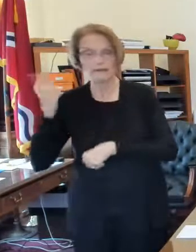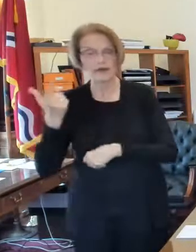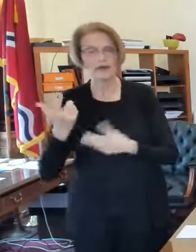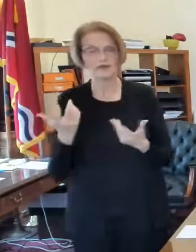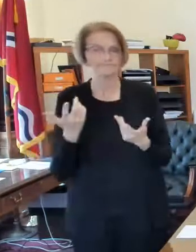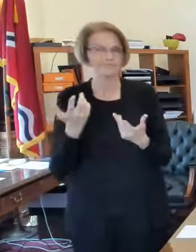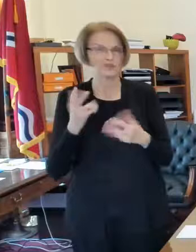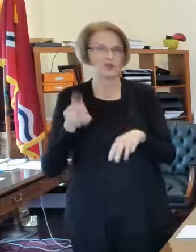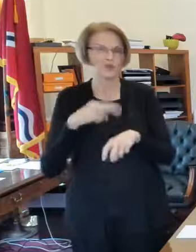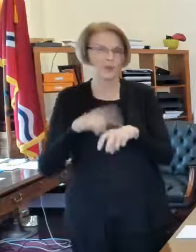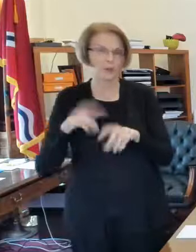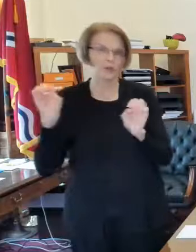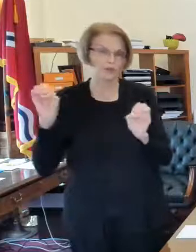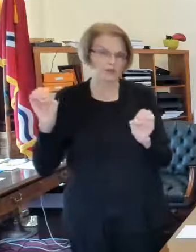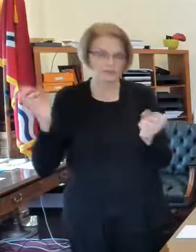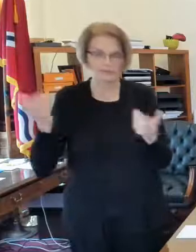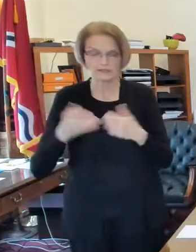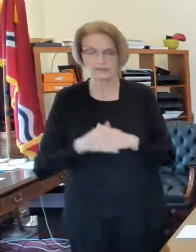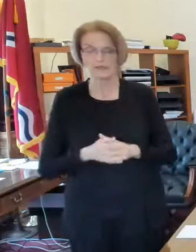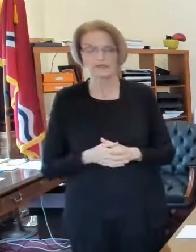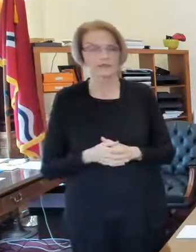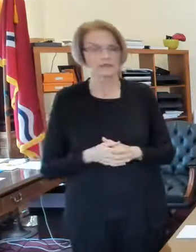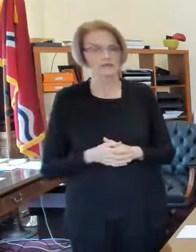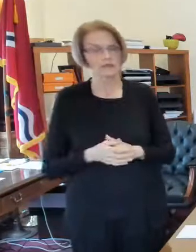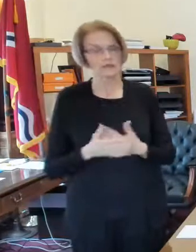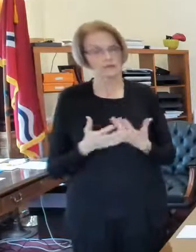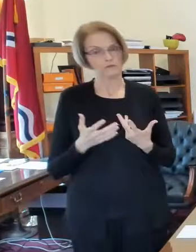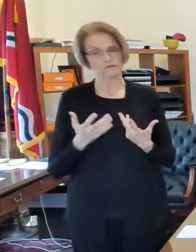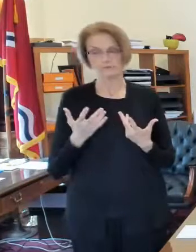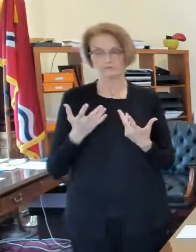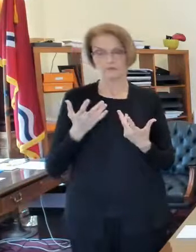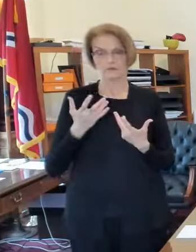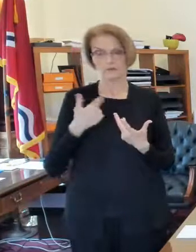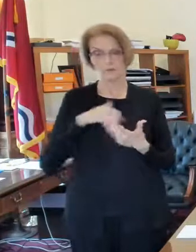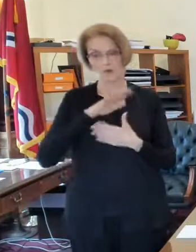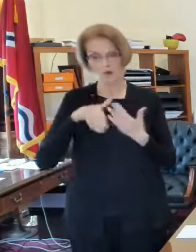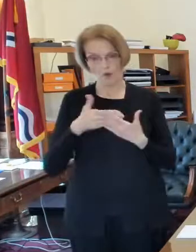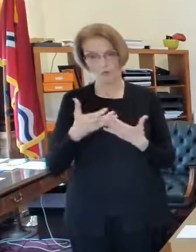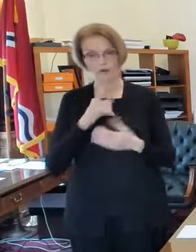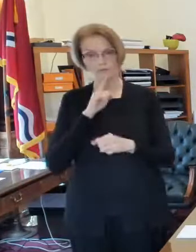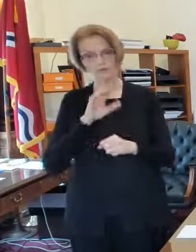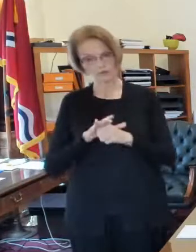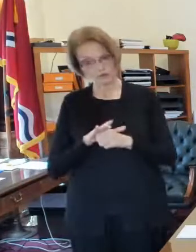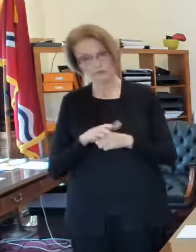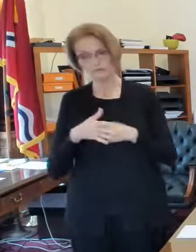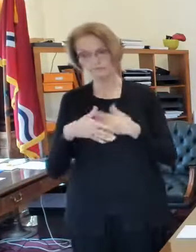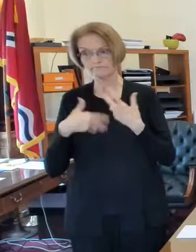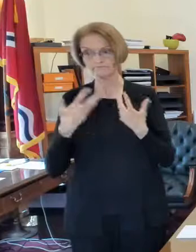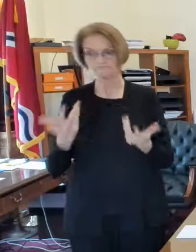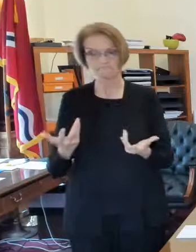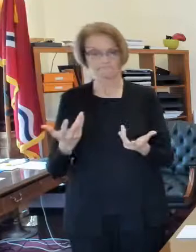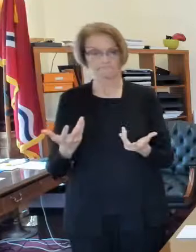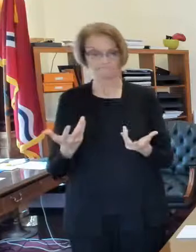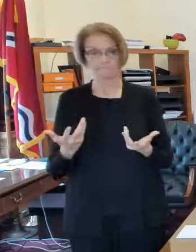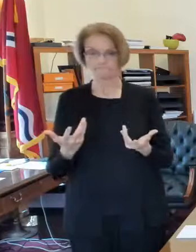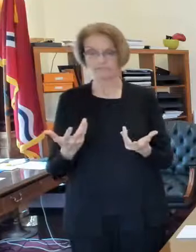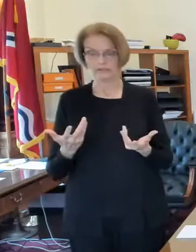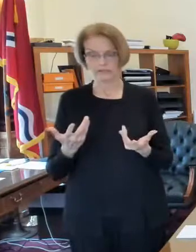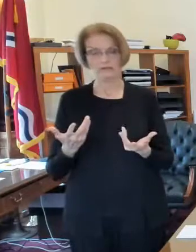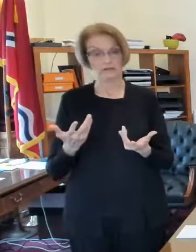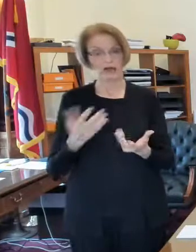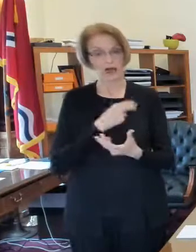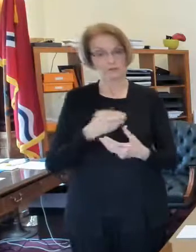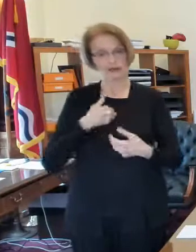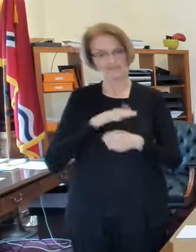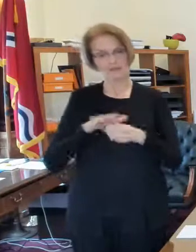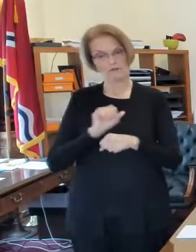word normal in emergency you want to make sure we all want to make sure that they're the folks they're working at the hospitals